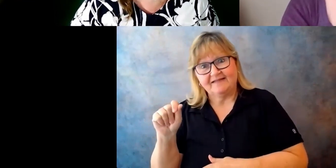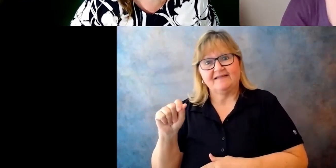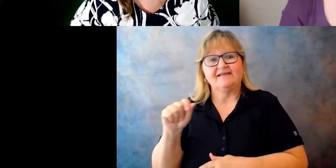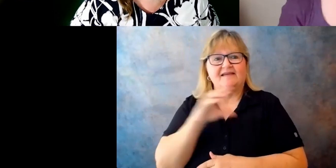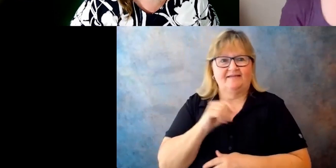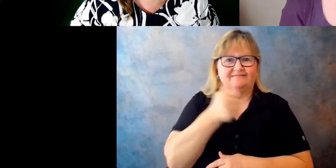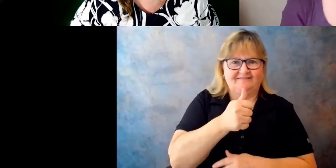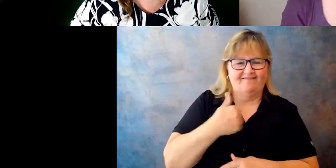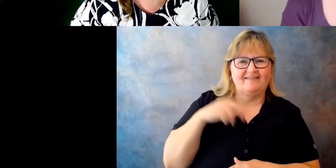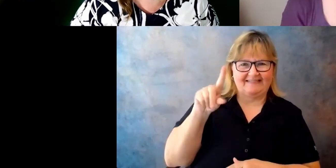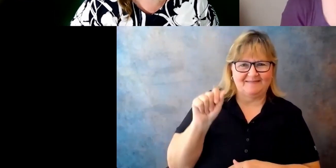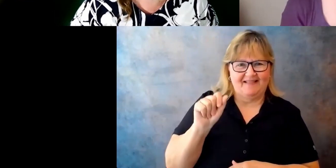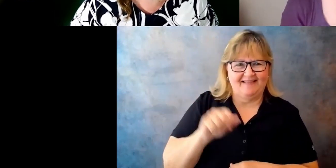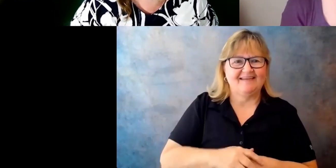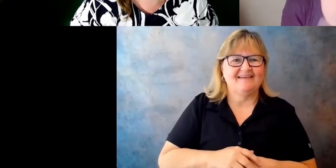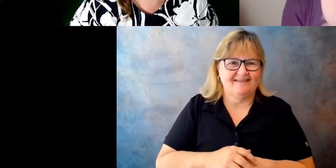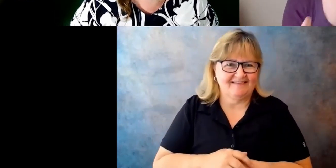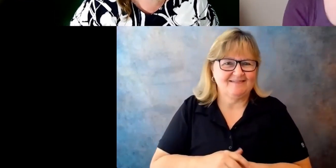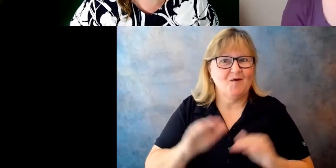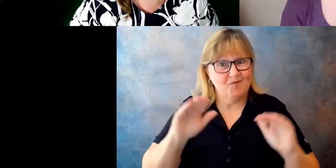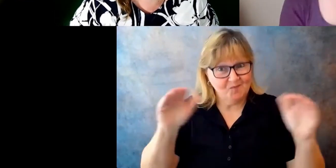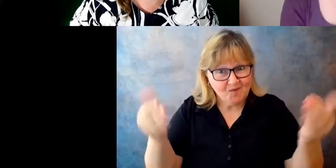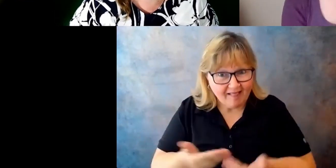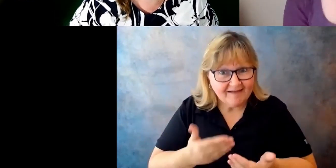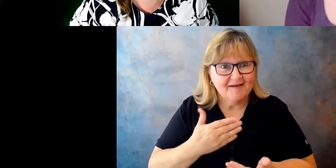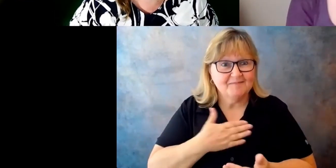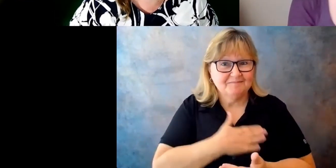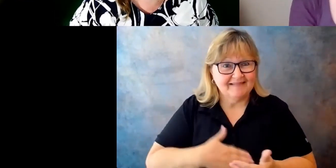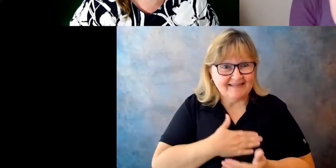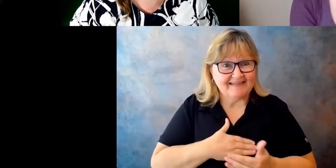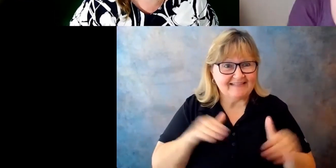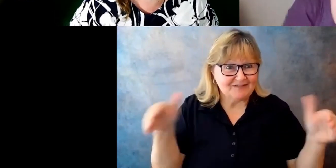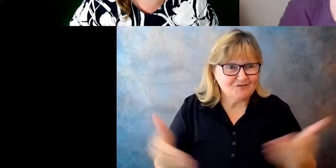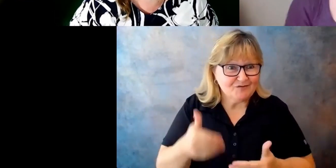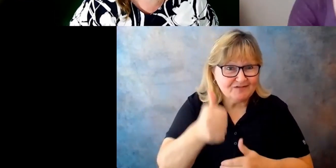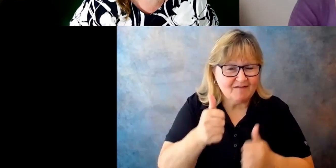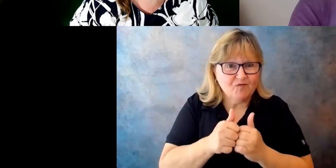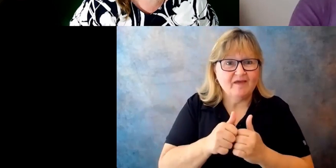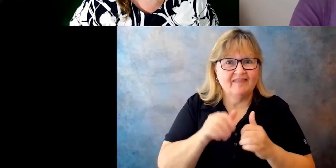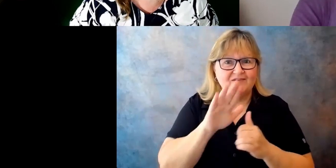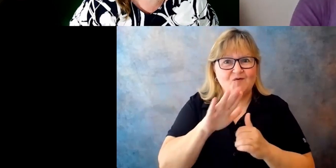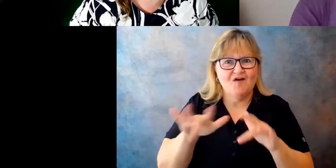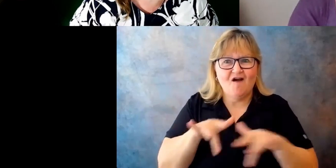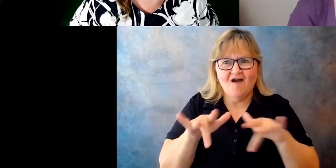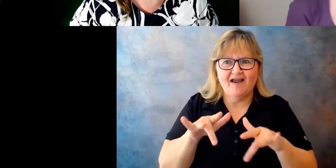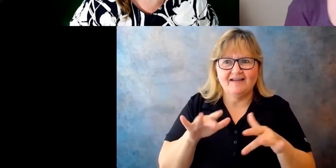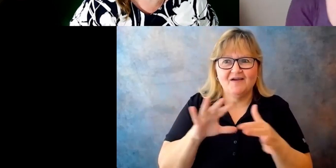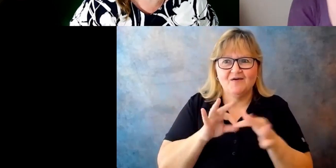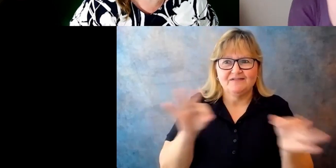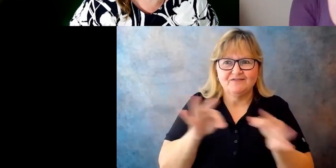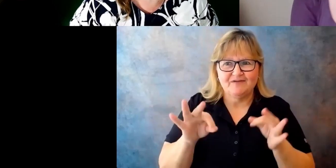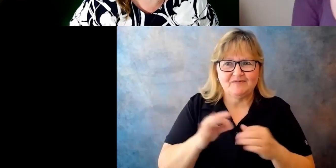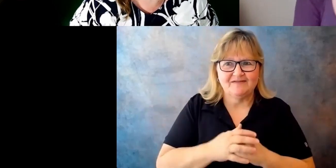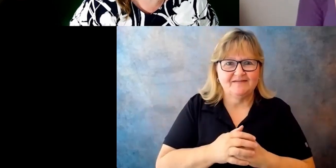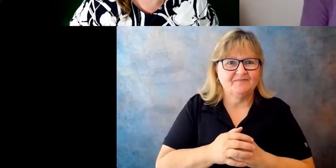Isabel, welcome. Will you please introduce yourself with your audio description, and then please introduce us to the